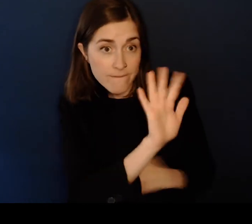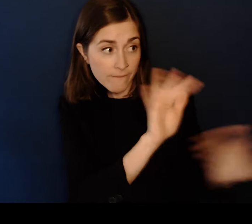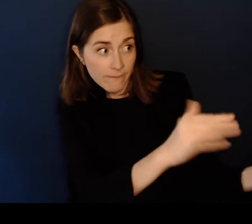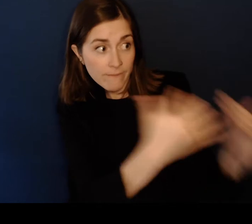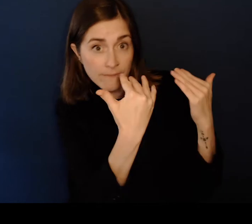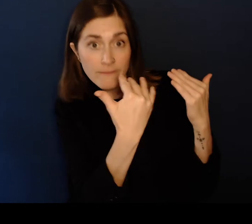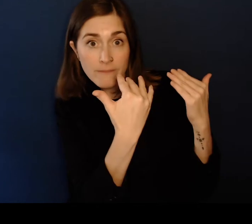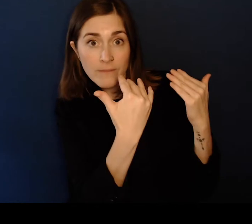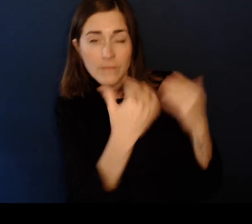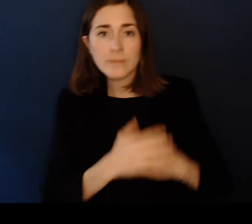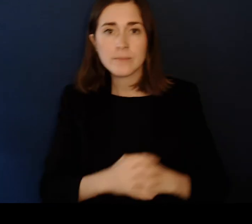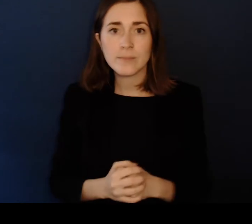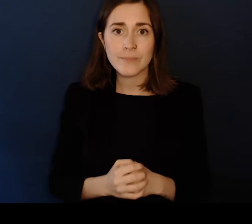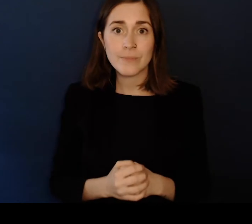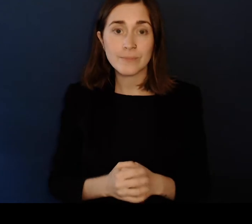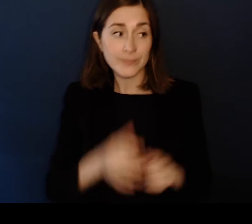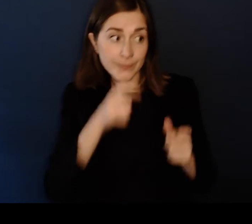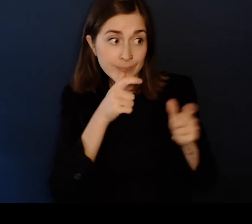Wave to get the person's attention